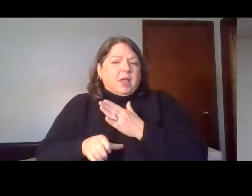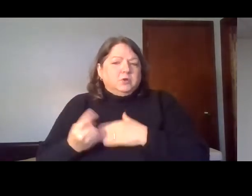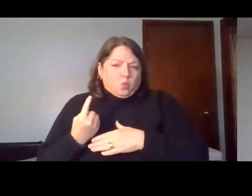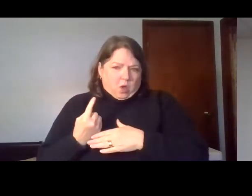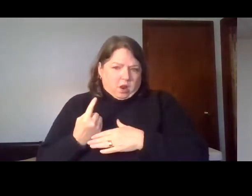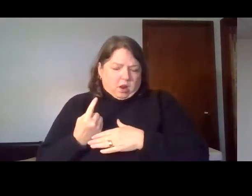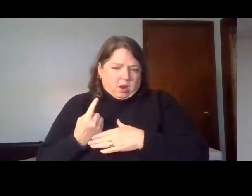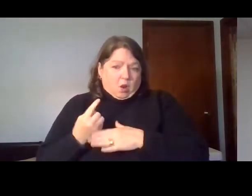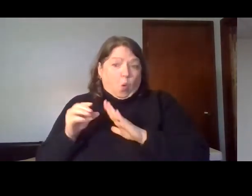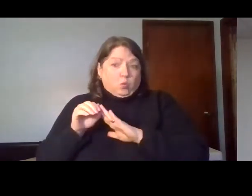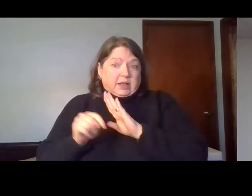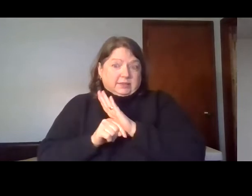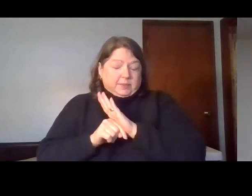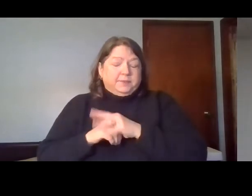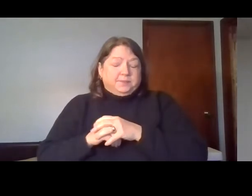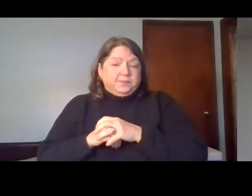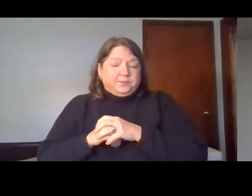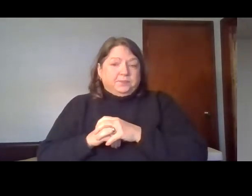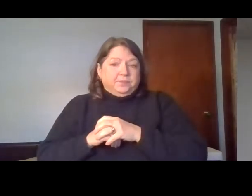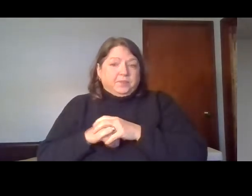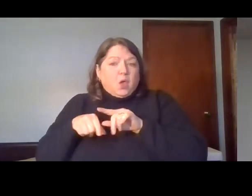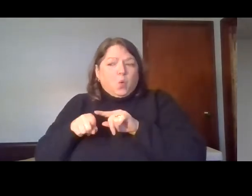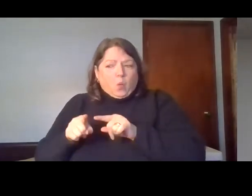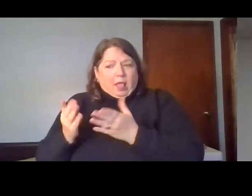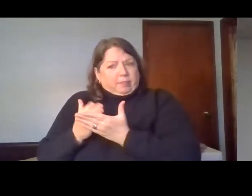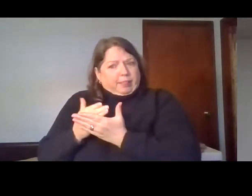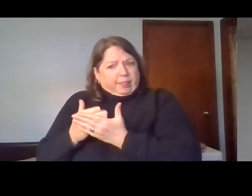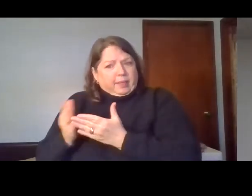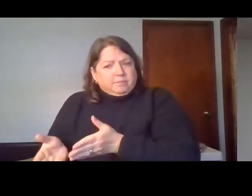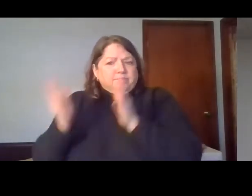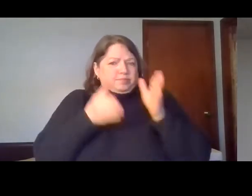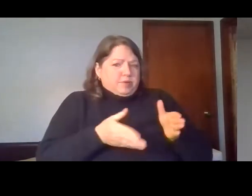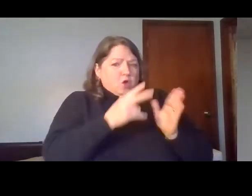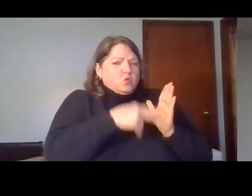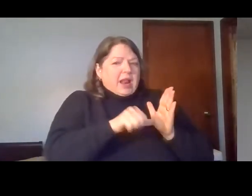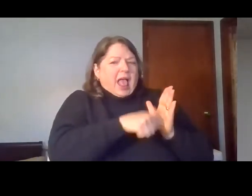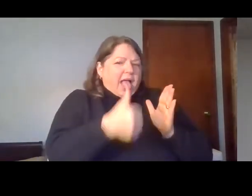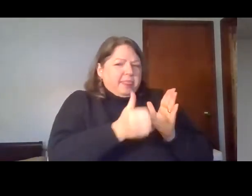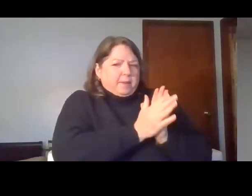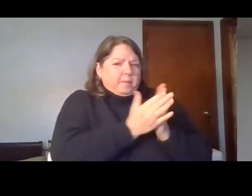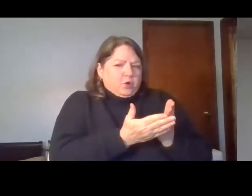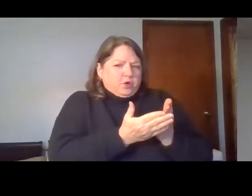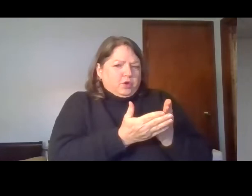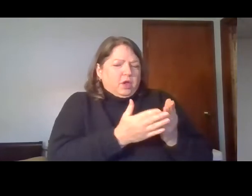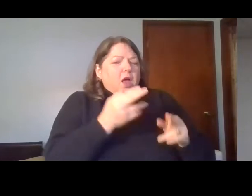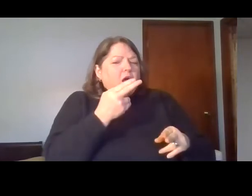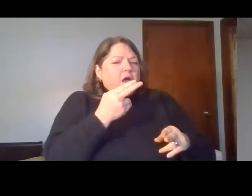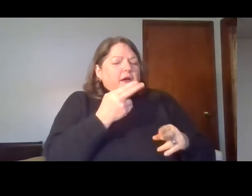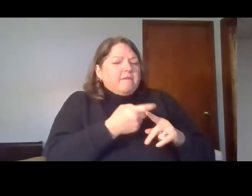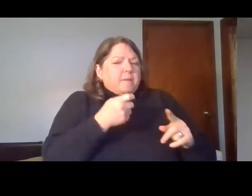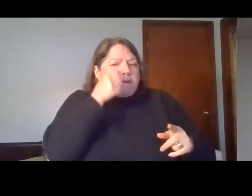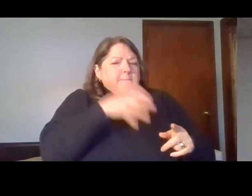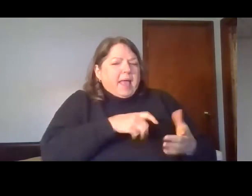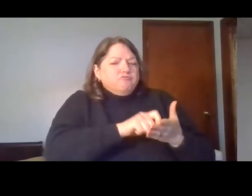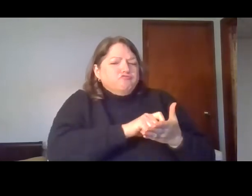1, and while you're doing that, I wanted to read to you from an excerpt. Found it in the book of A.W. Tozer. It's called